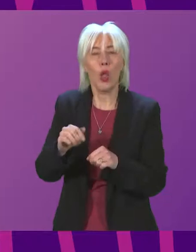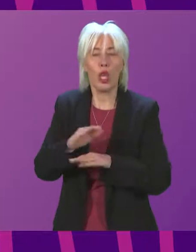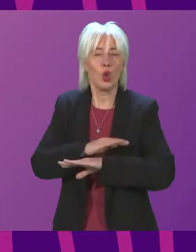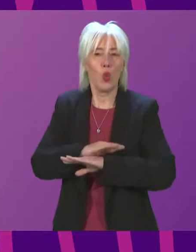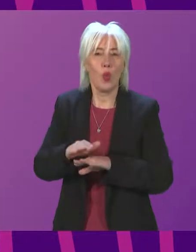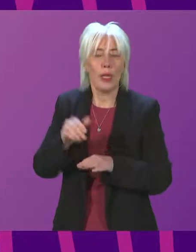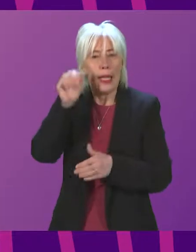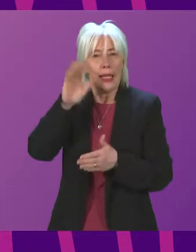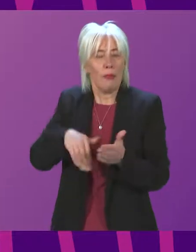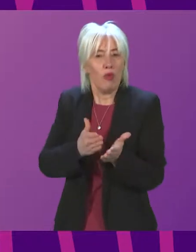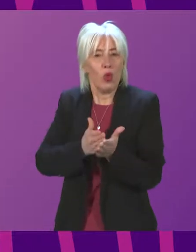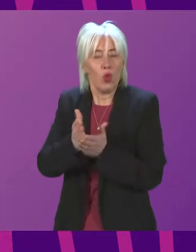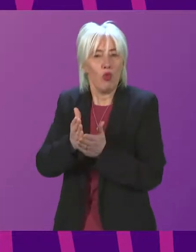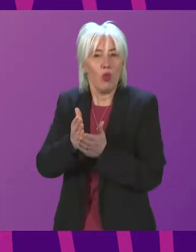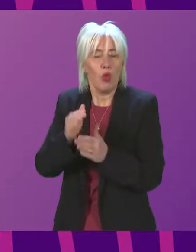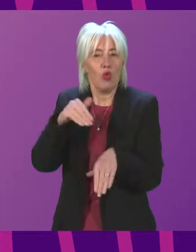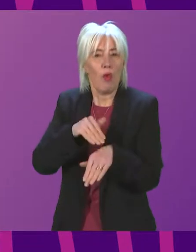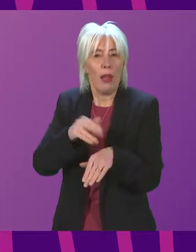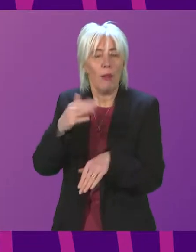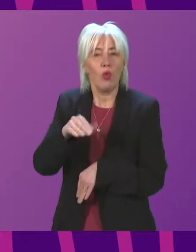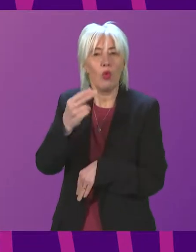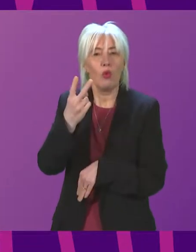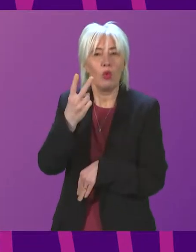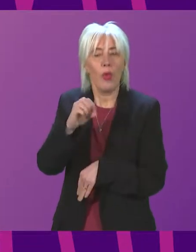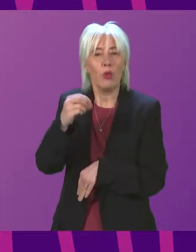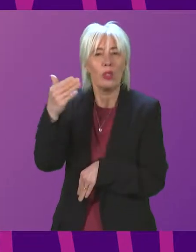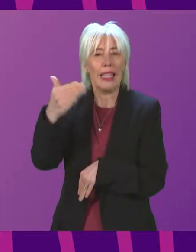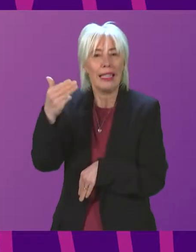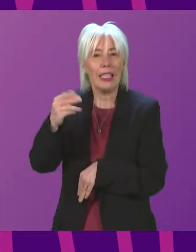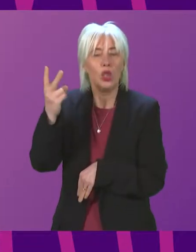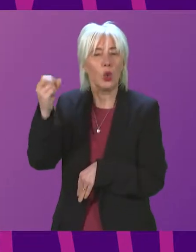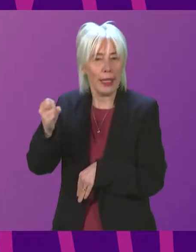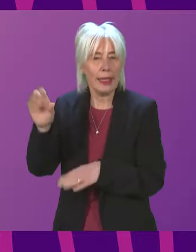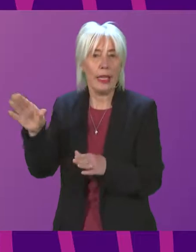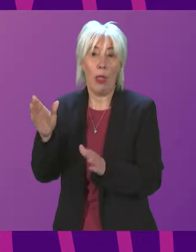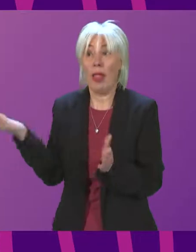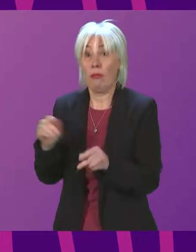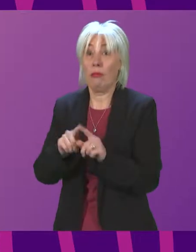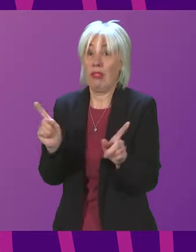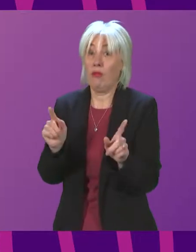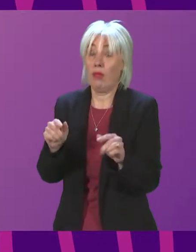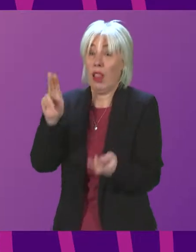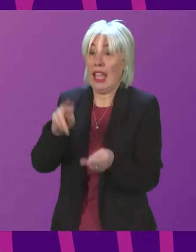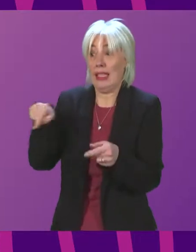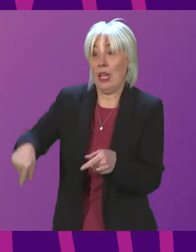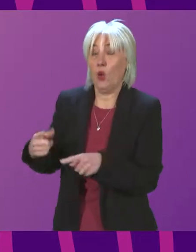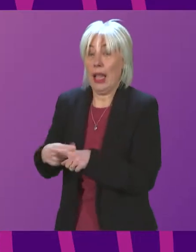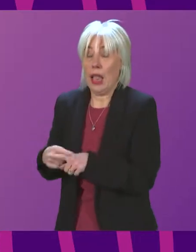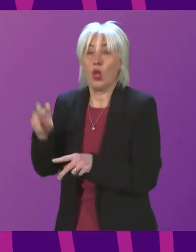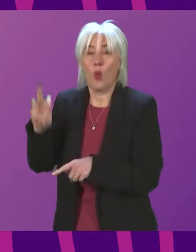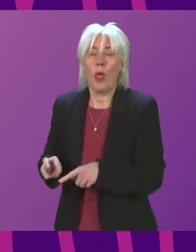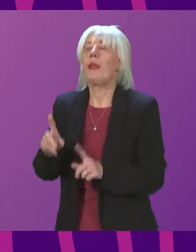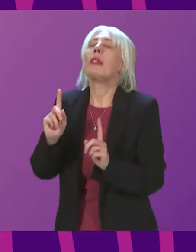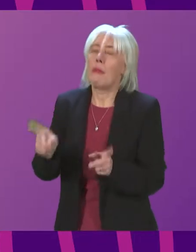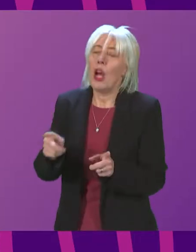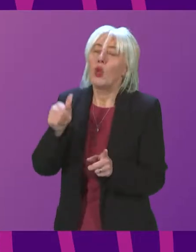experience crime in 2019-20 than those living in England and Wales. Whilst that is encouraging progress, the stability in violent crime levels over